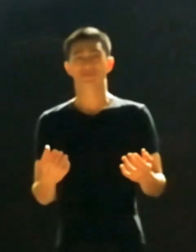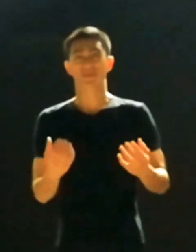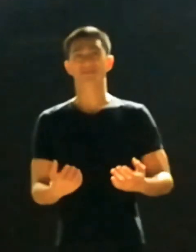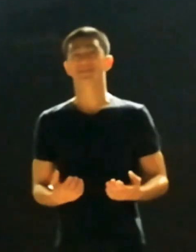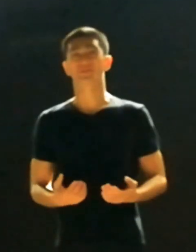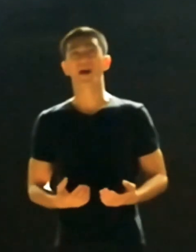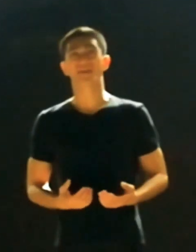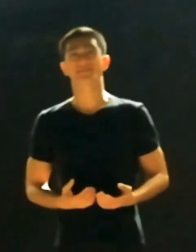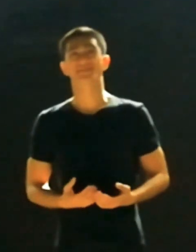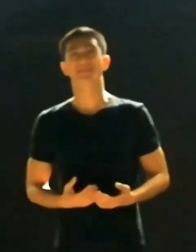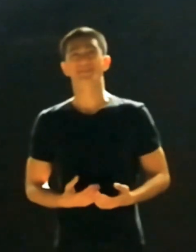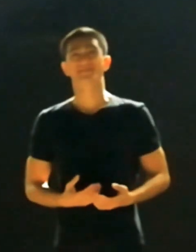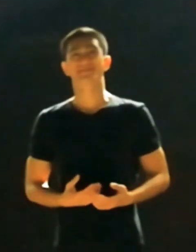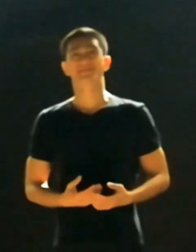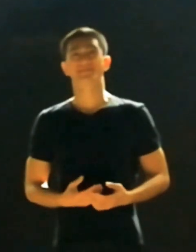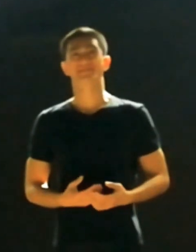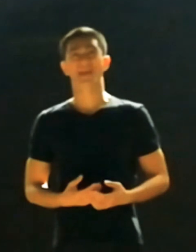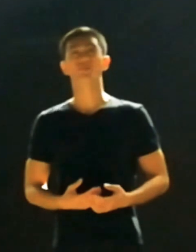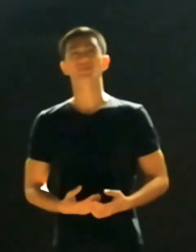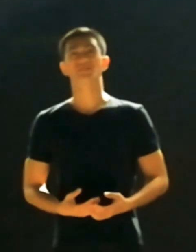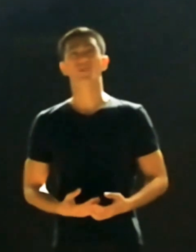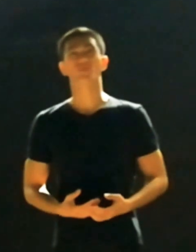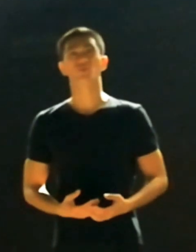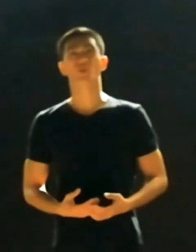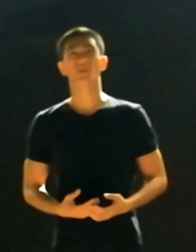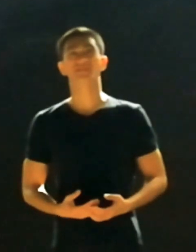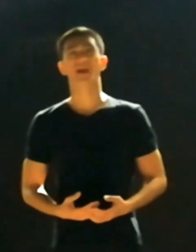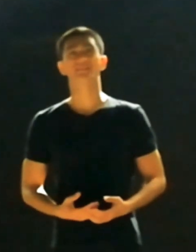socks in your eyes, because that was his favorite program on the tablet.